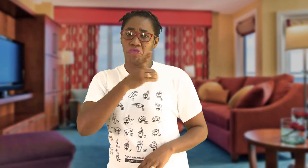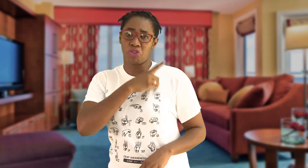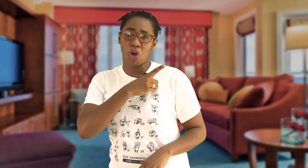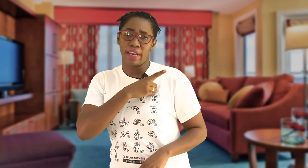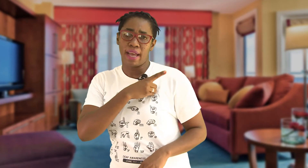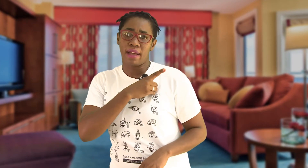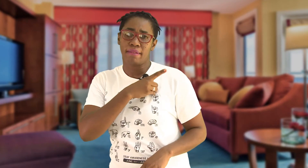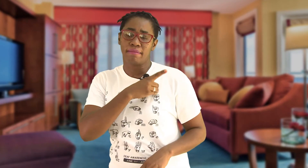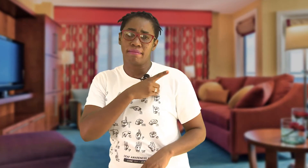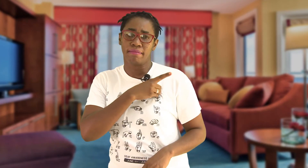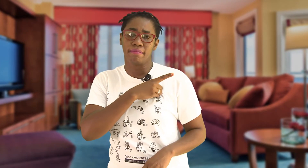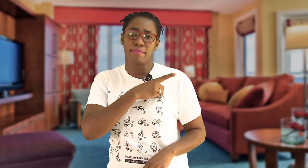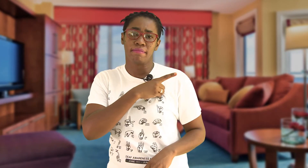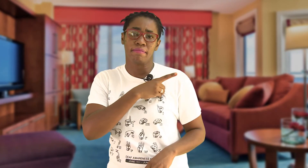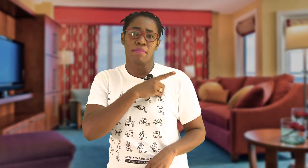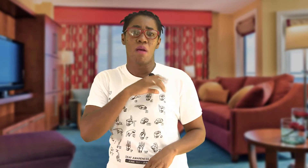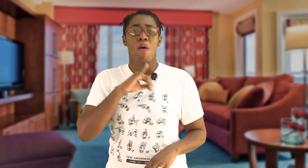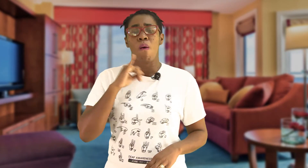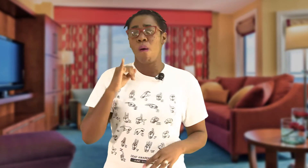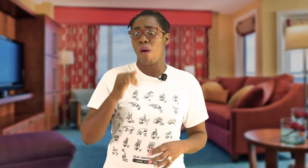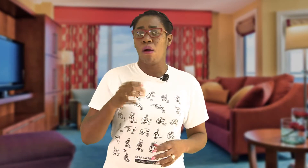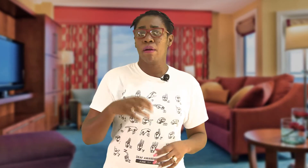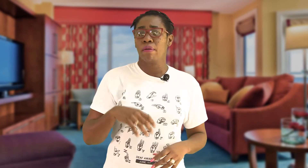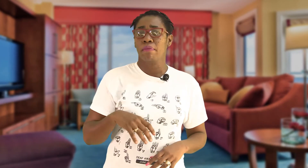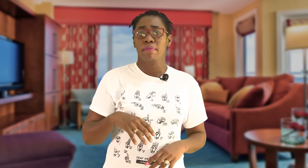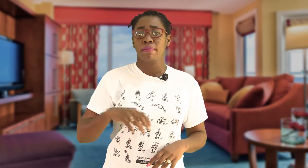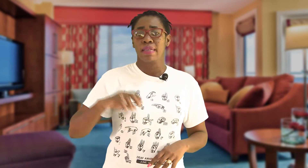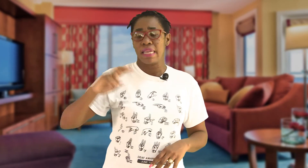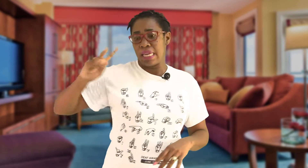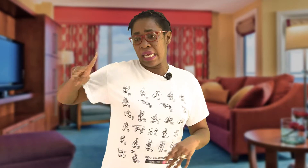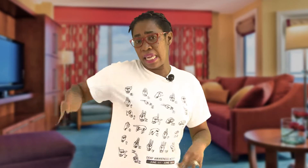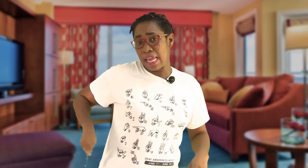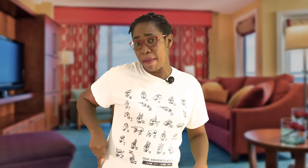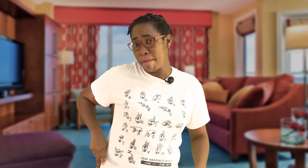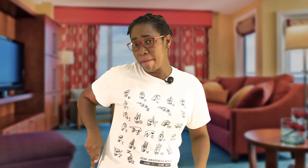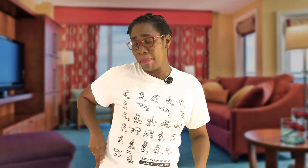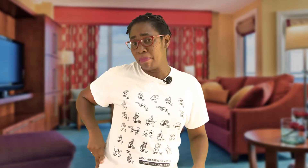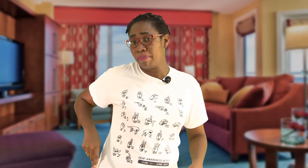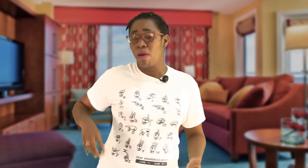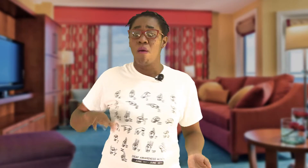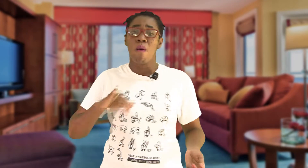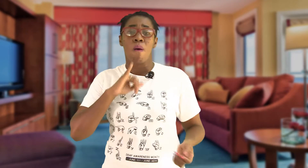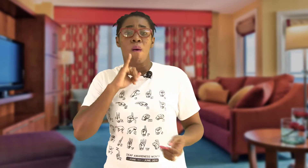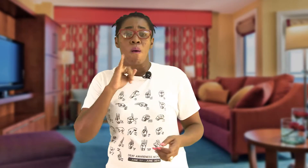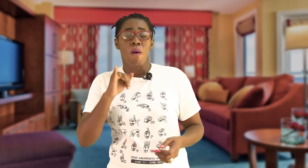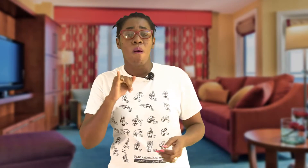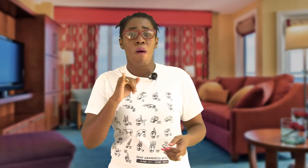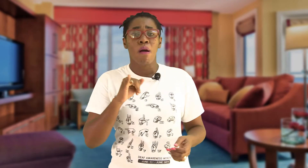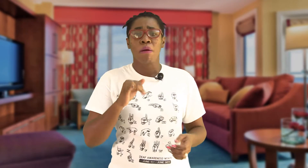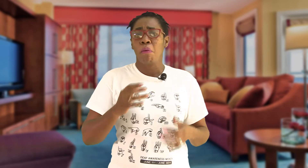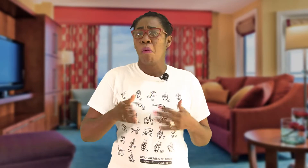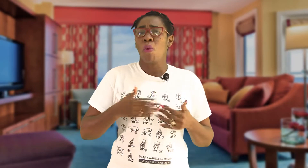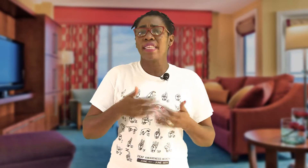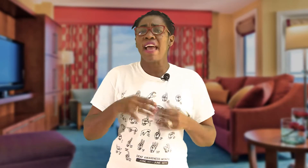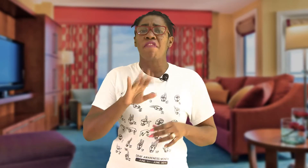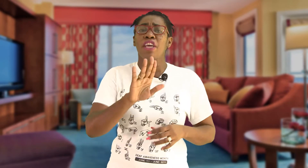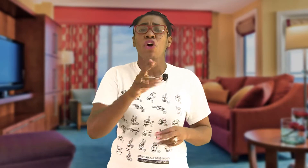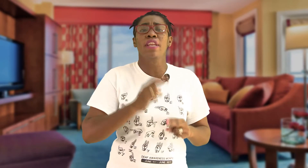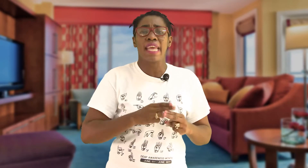Donna or Kim or whatever your